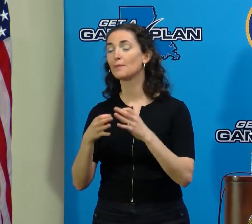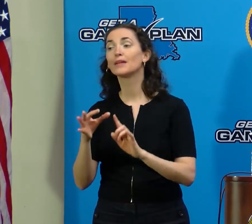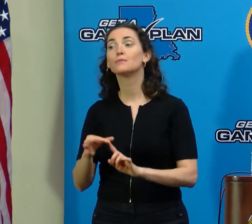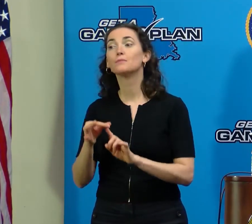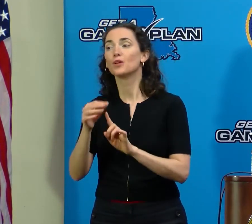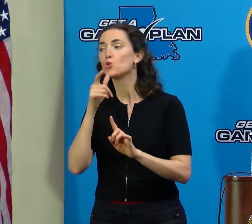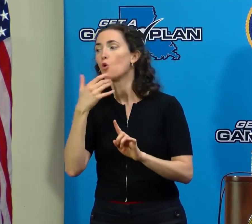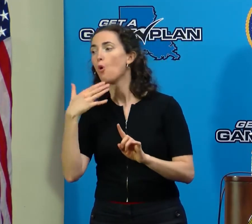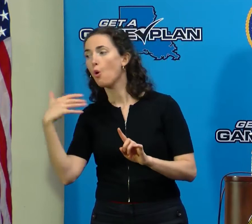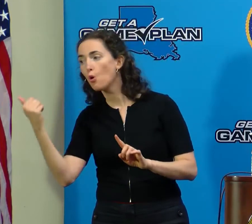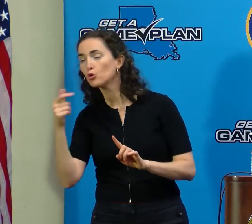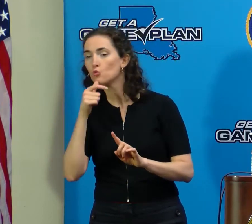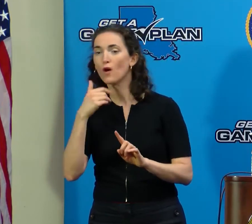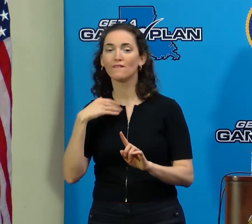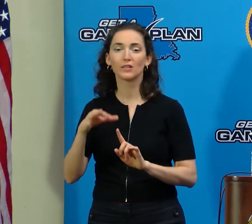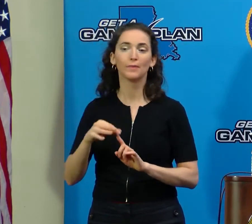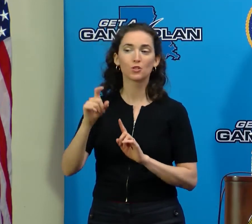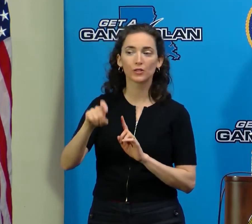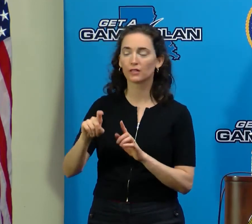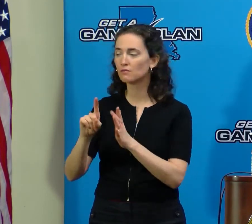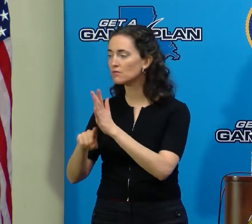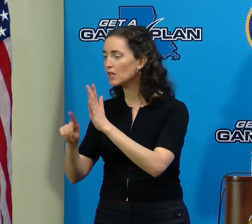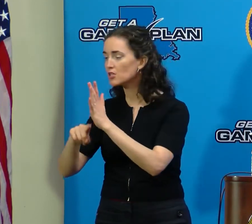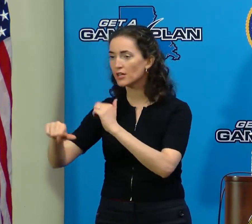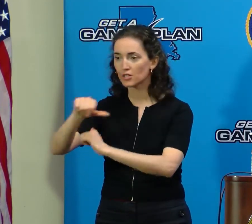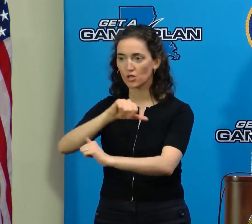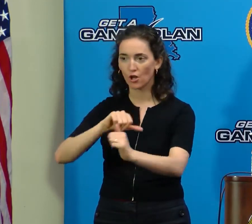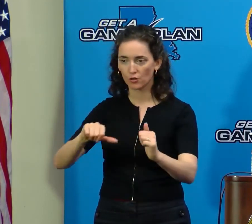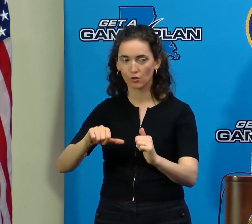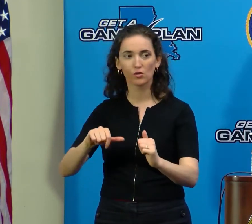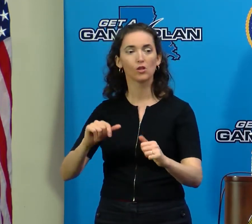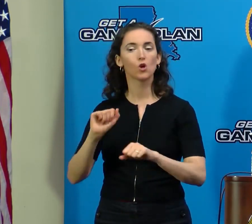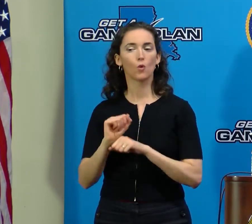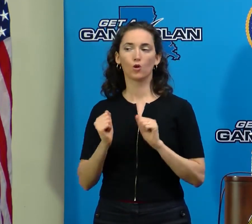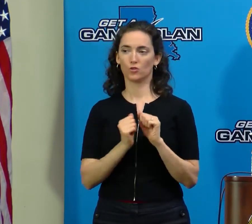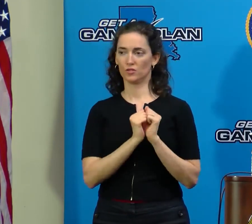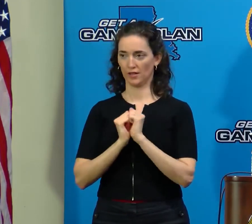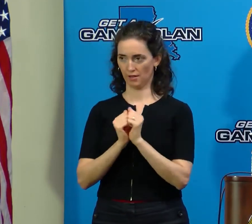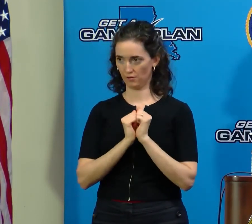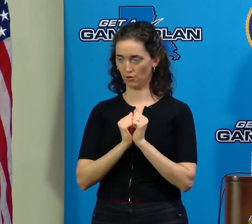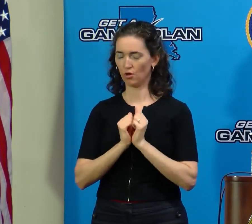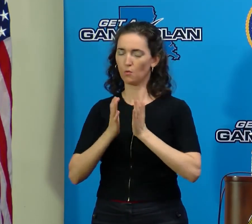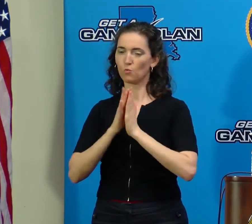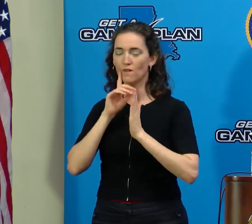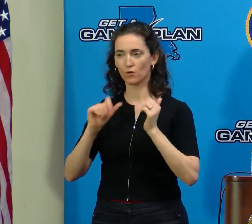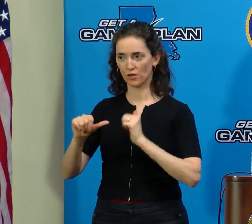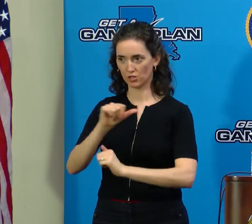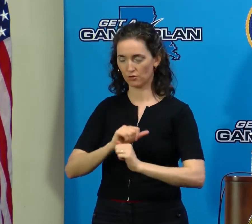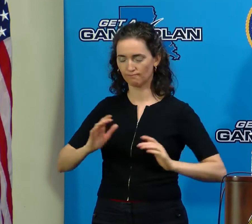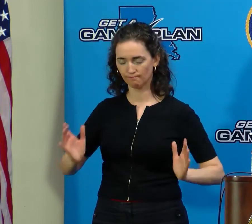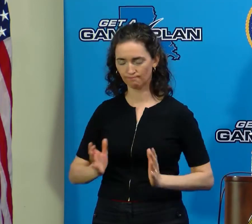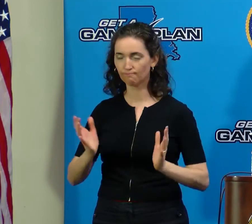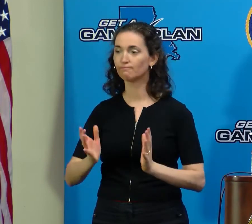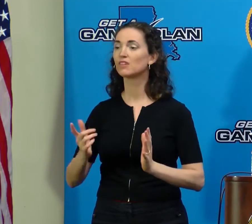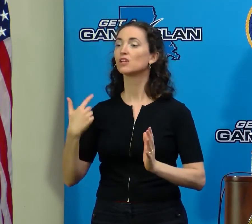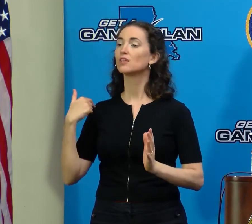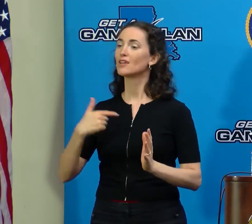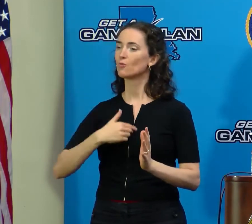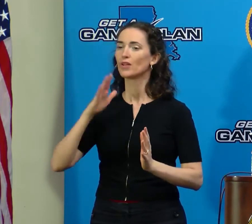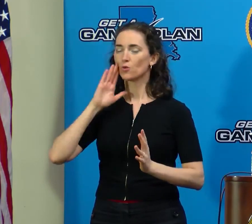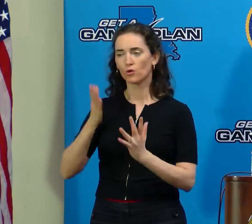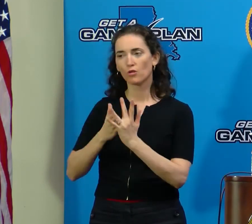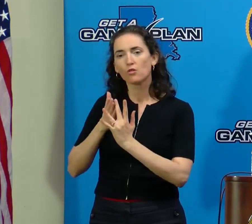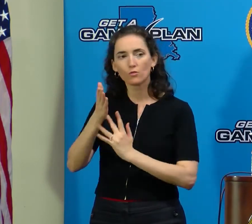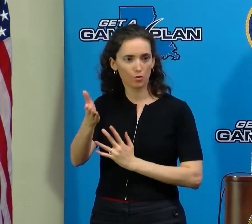have special needs. And then let's work together, and let's lift one another up in prayer. We're going to get through this, and